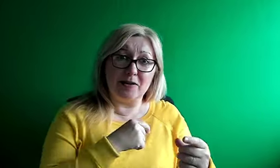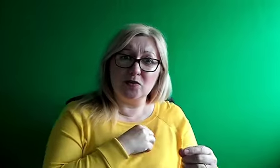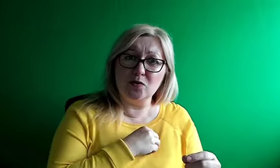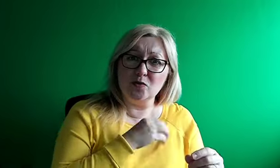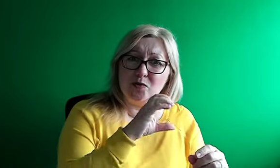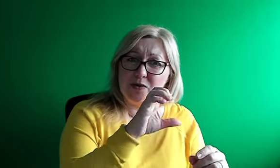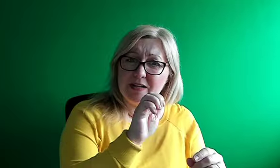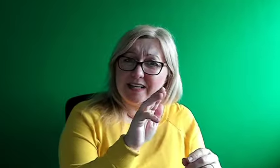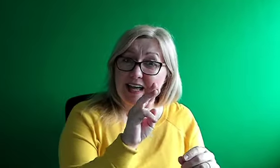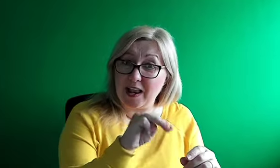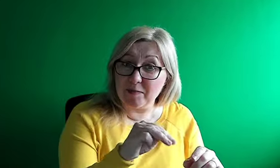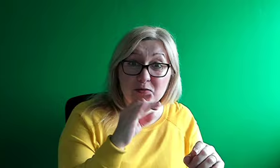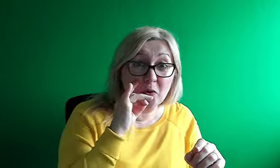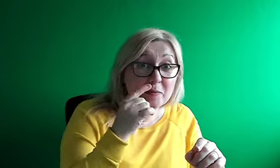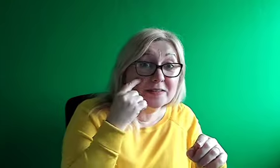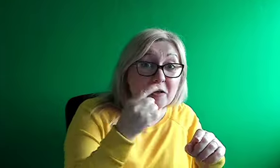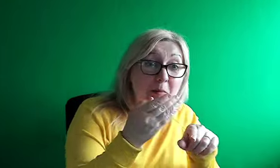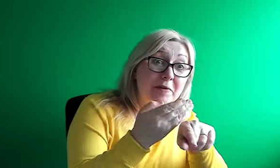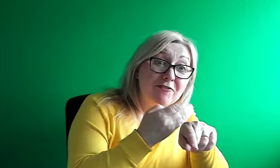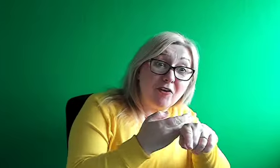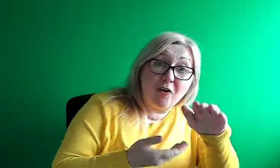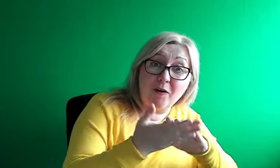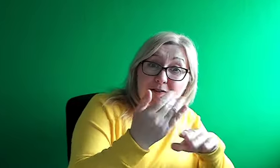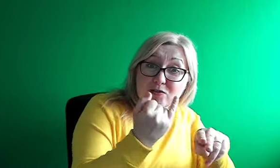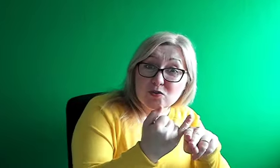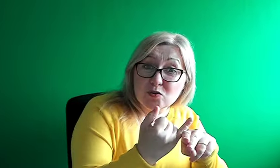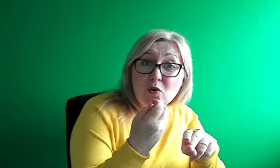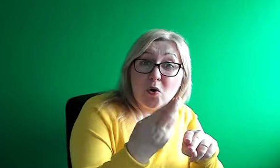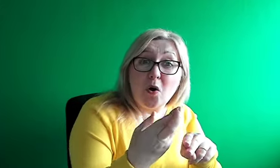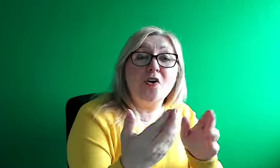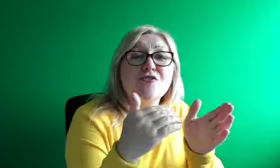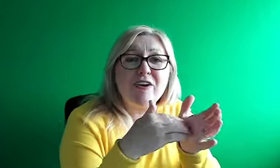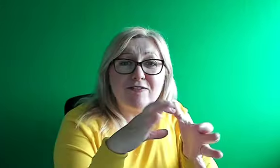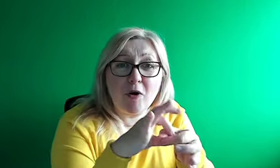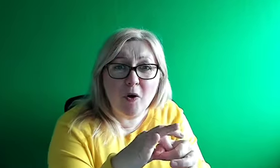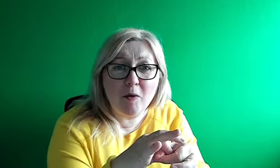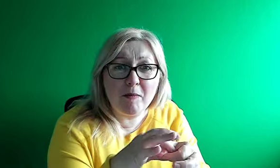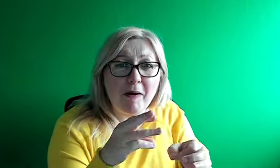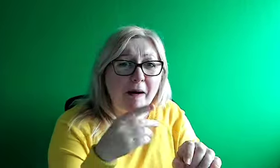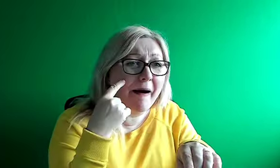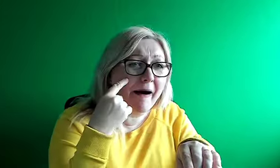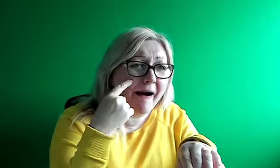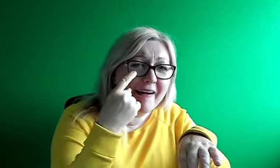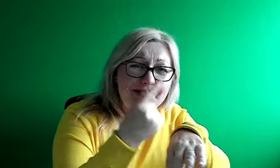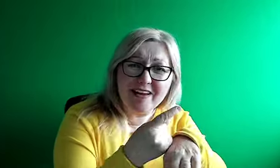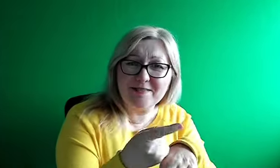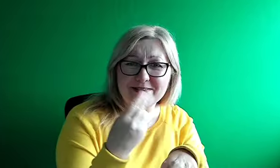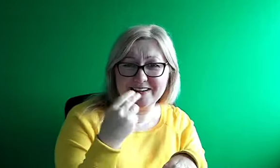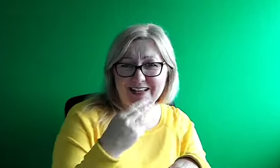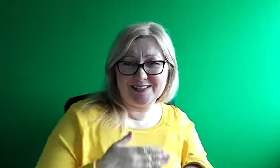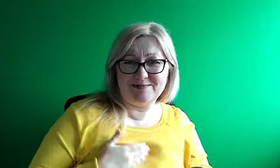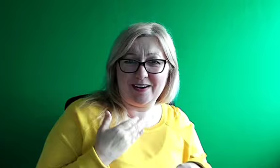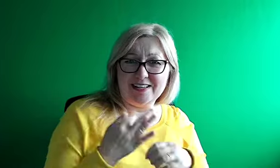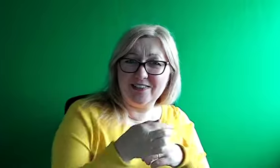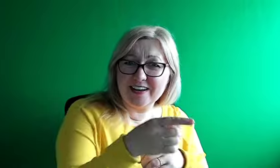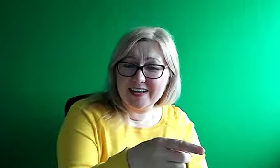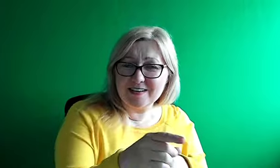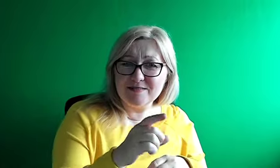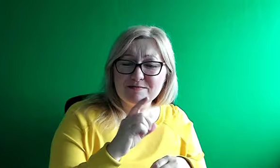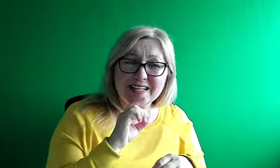school, or he's a nice surprise when he gets told, just so he can see his story, and, you know, letting so many people in, and opening